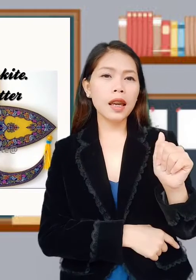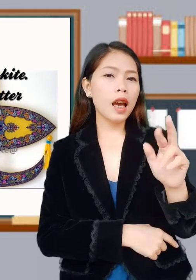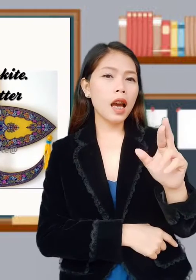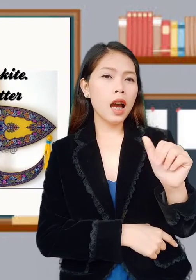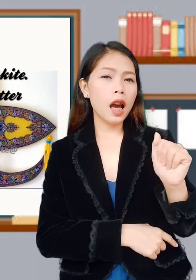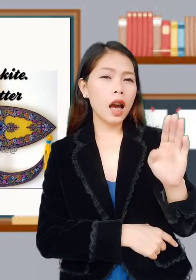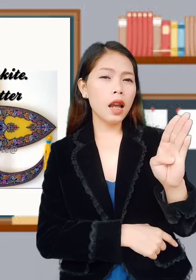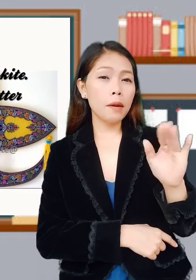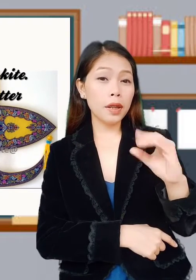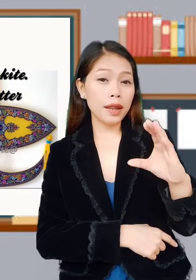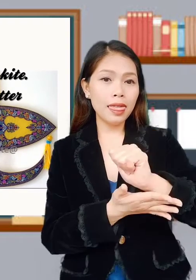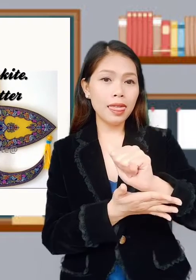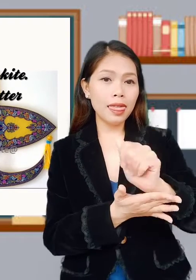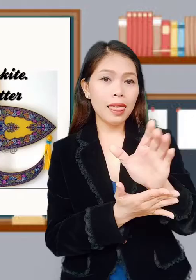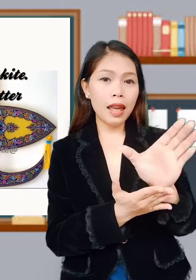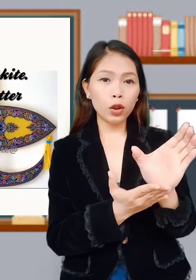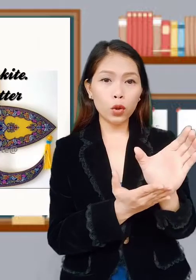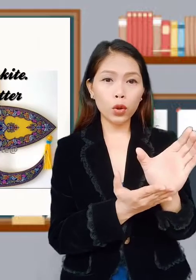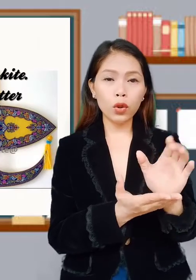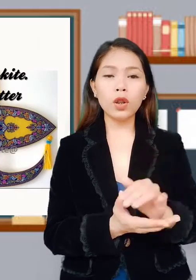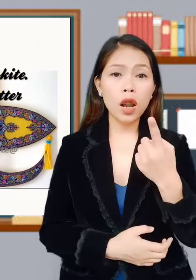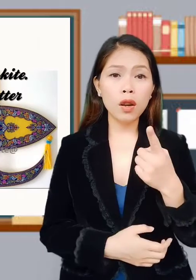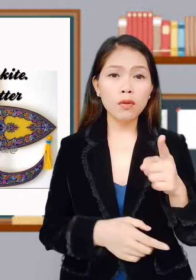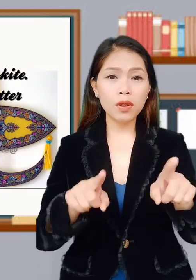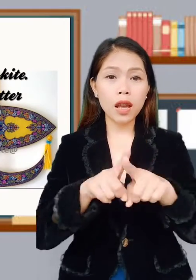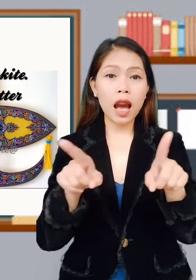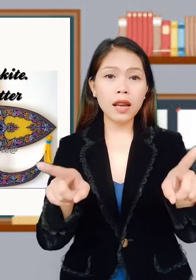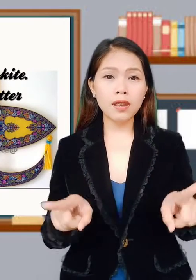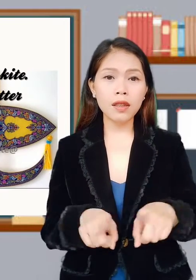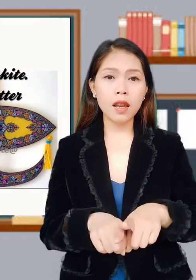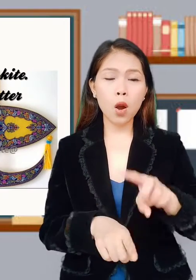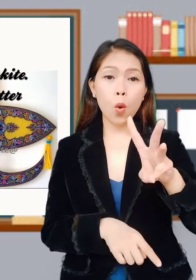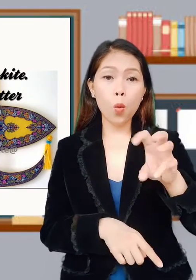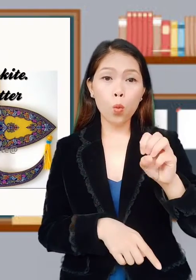Arabic letter, pronounced as wow.